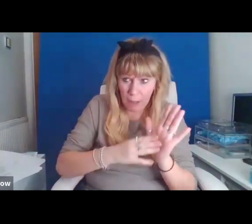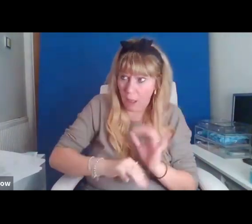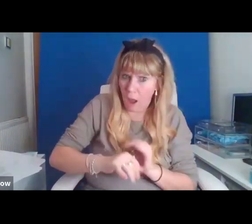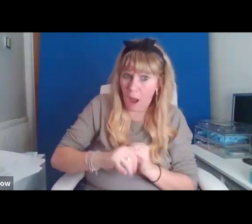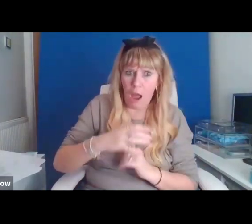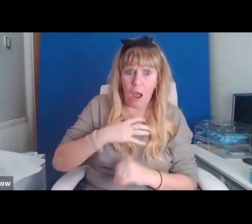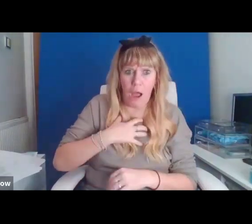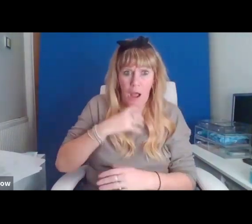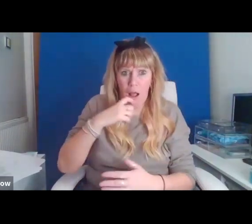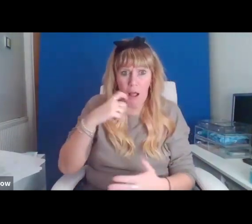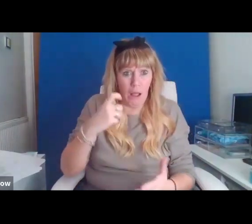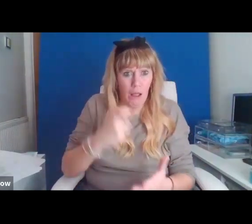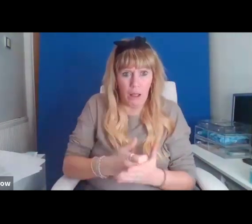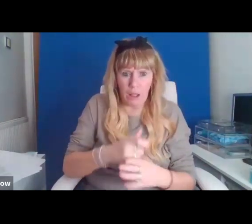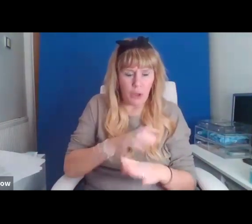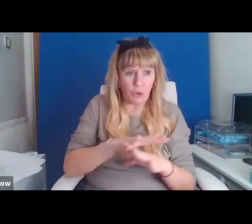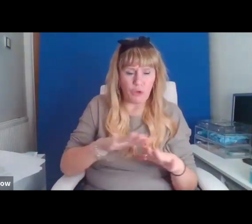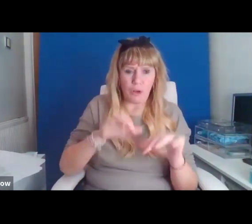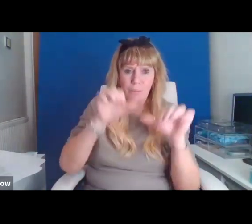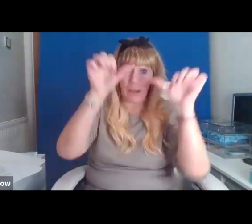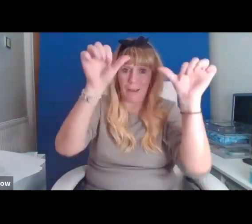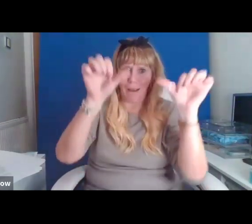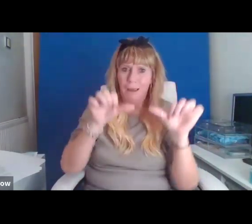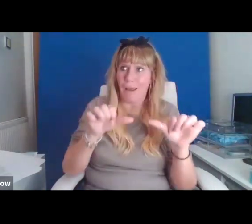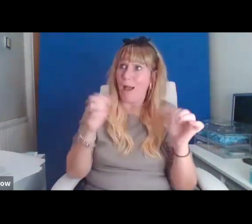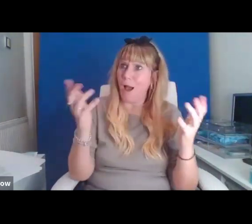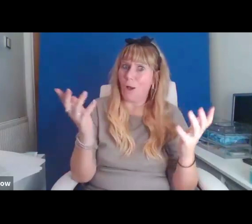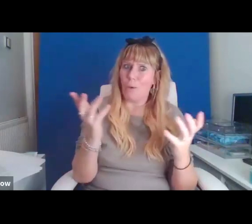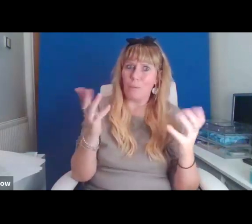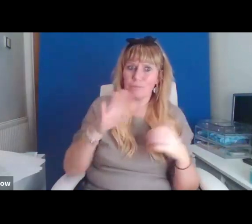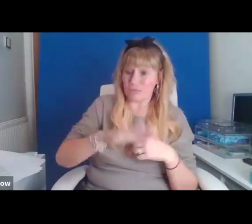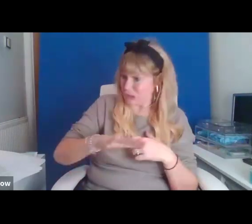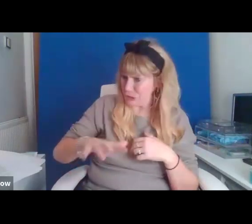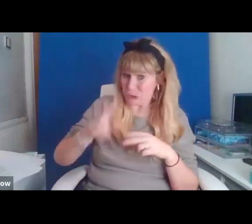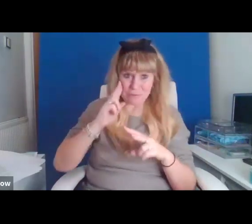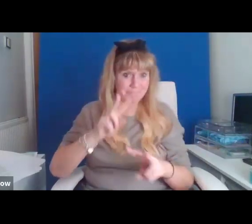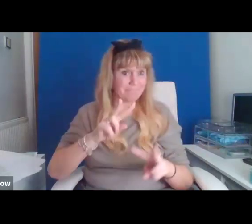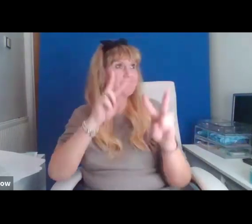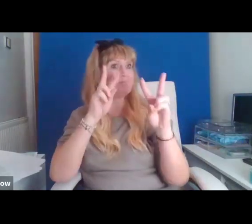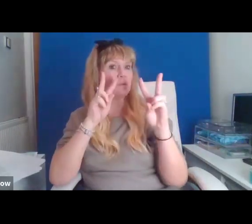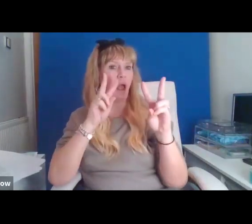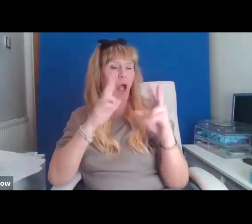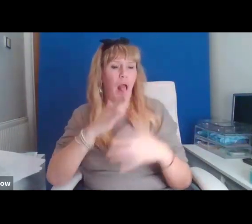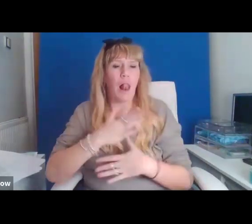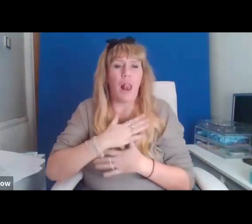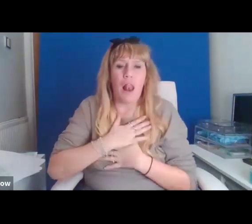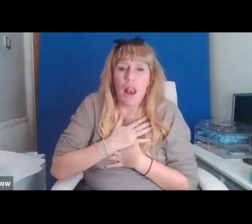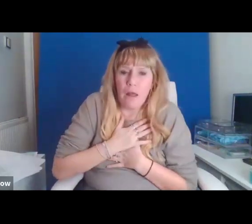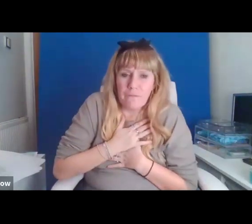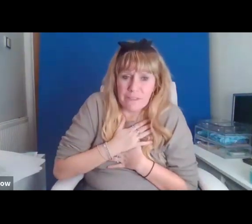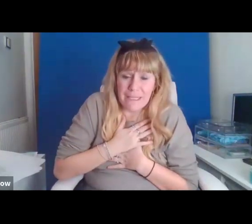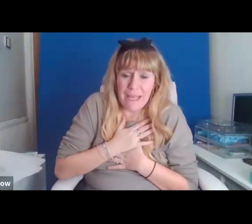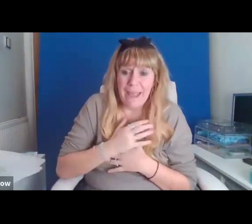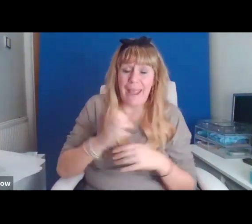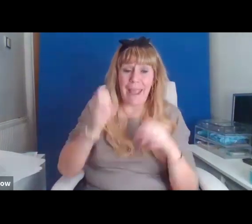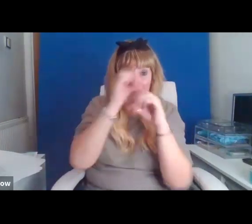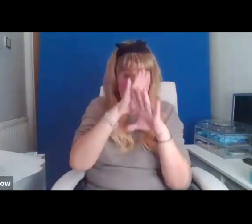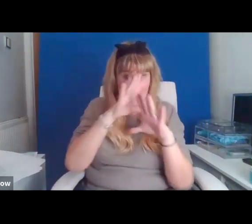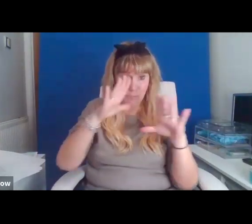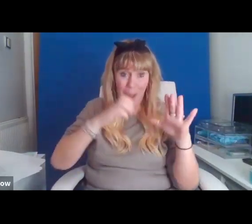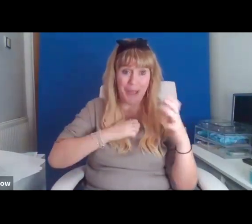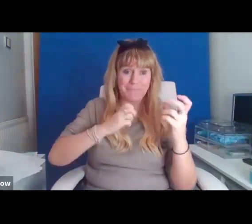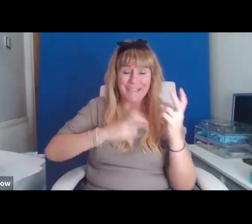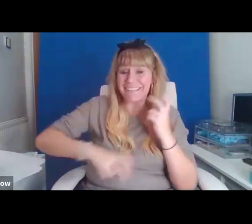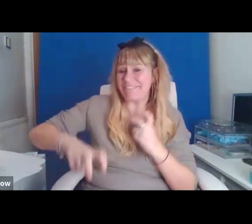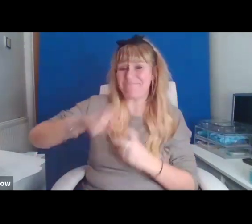children can see it. I loved it. It inspired me to cavort naked in any body of water